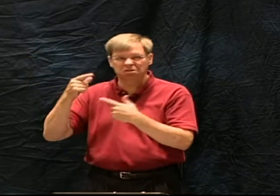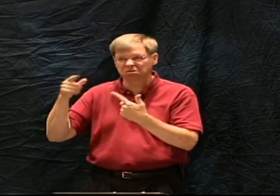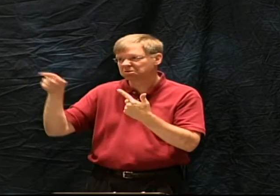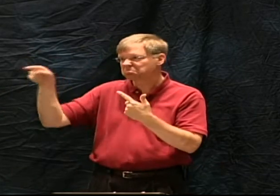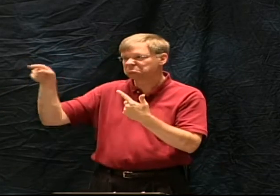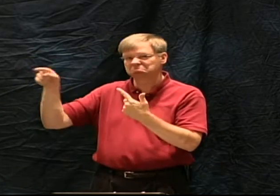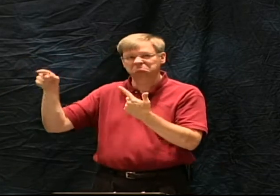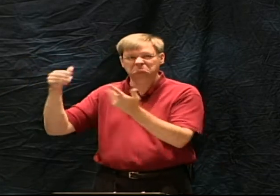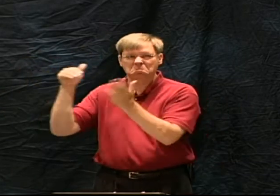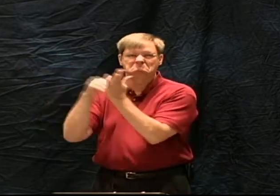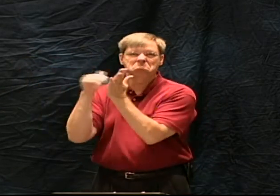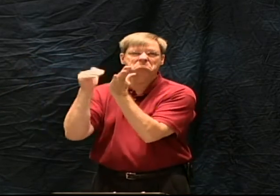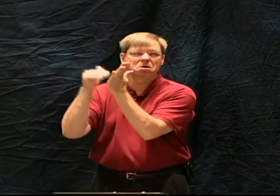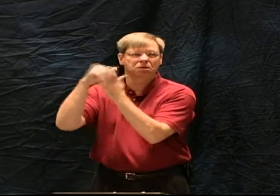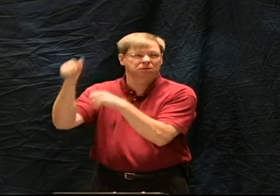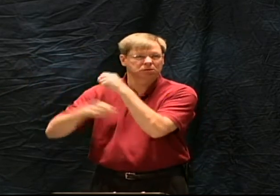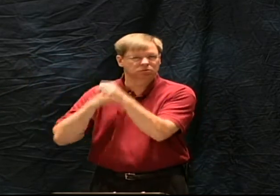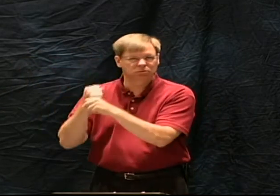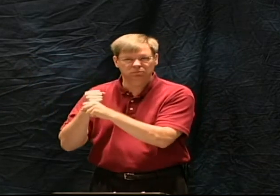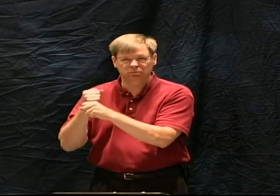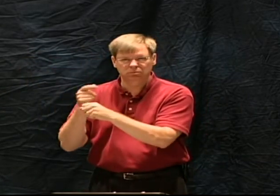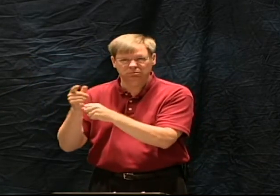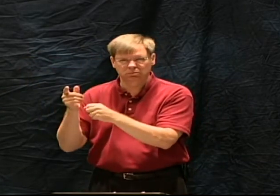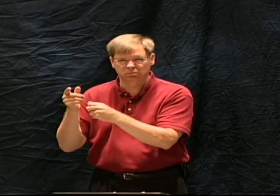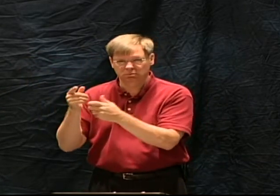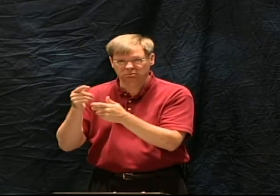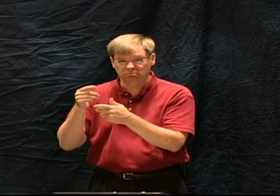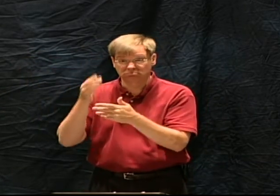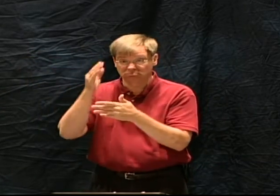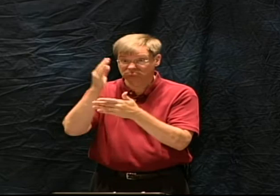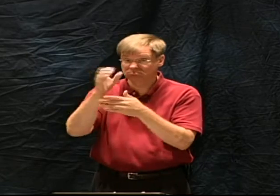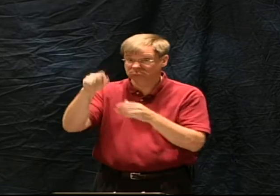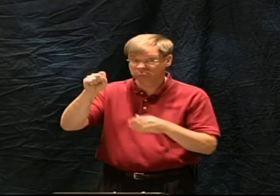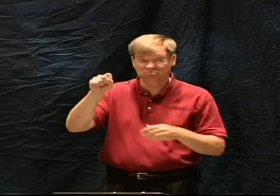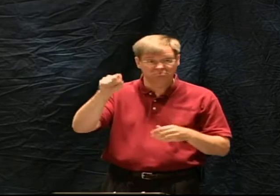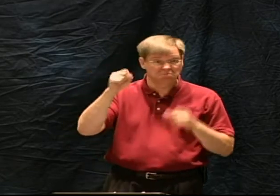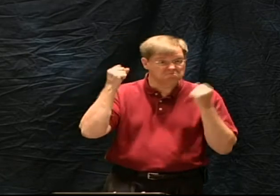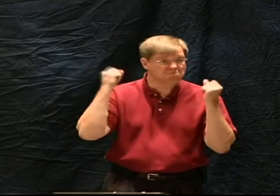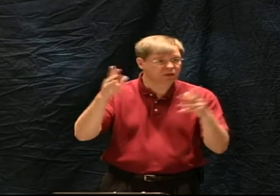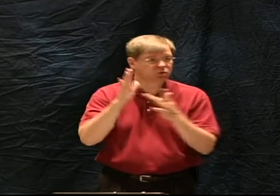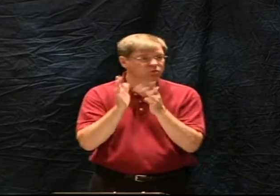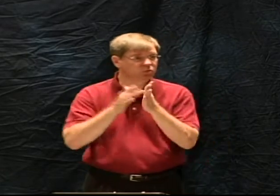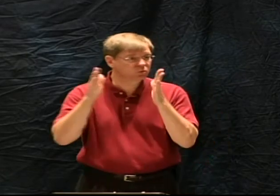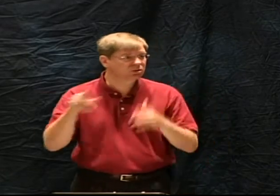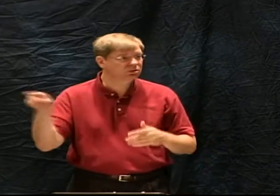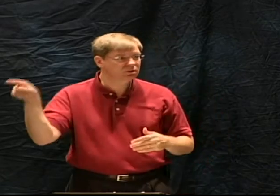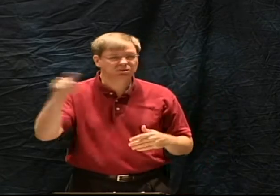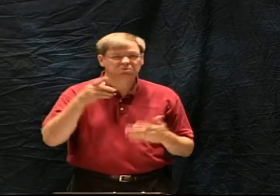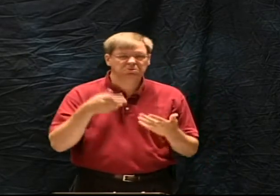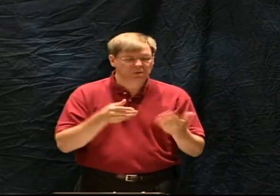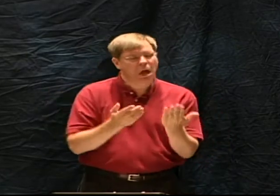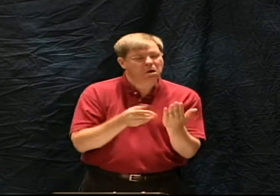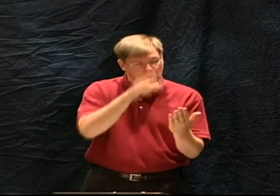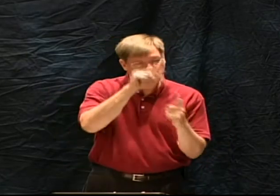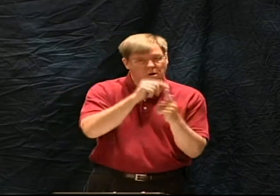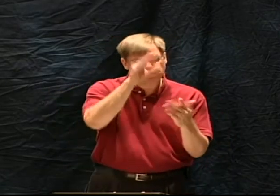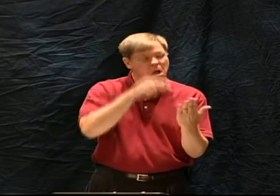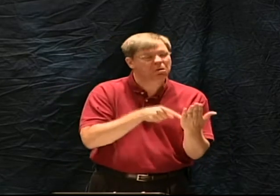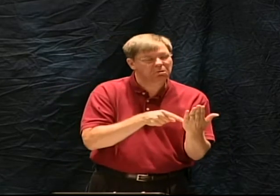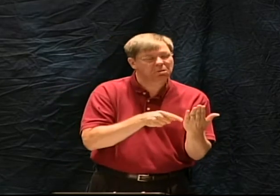but not in terms of science or history or geography. There are a lot of Christians like that who